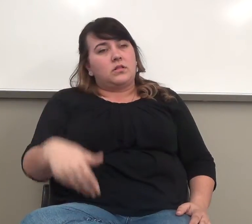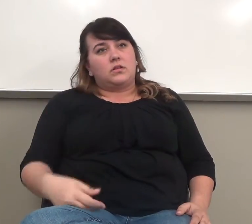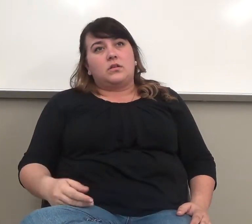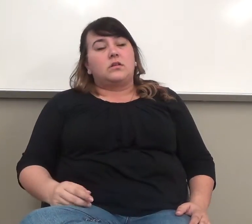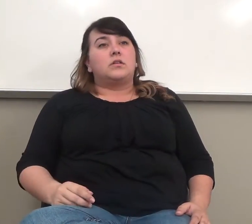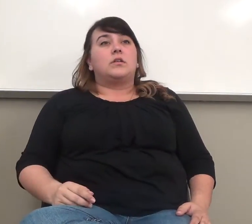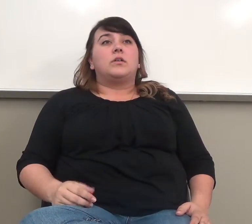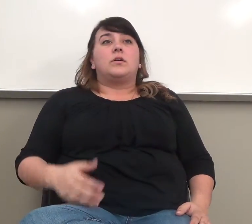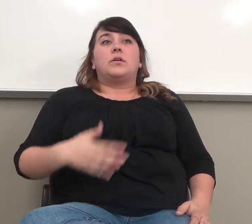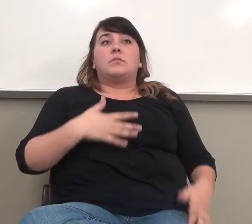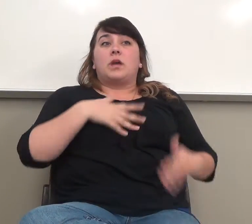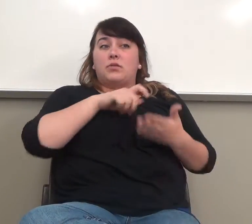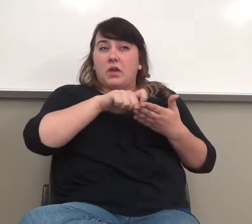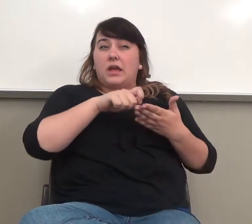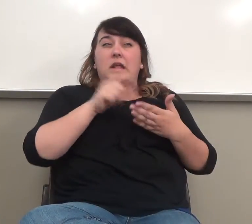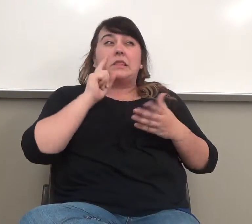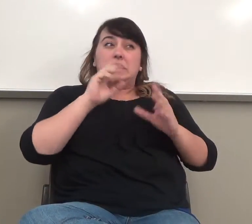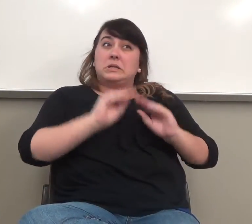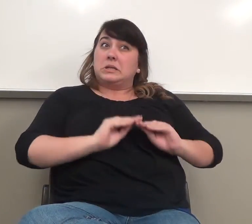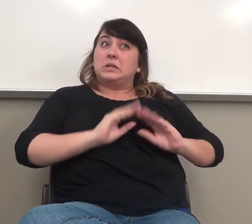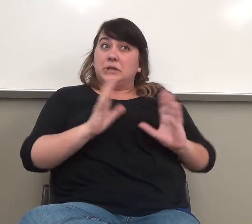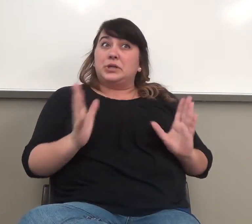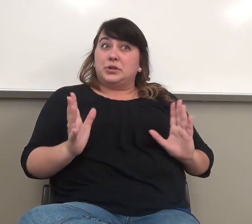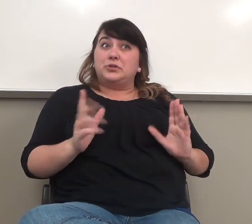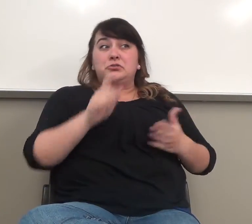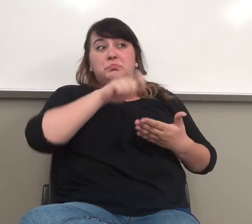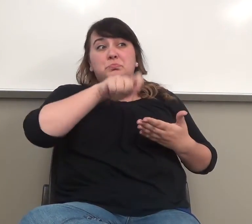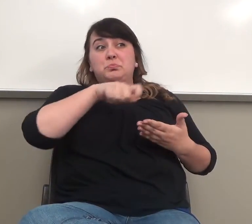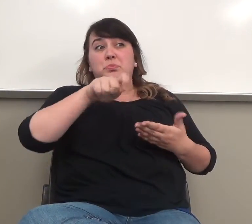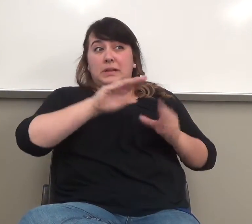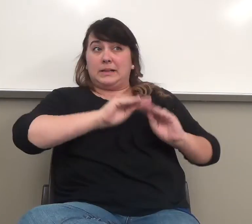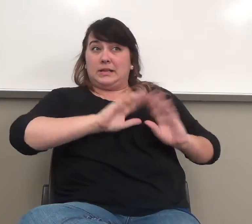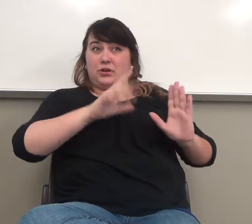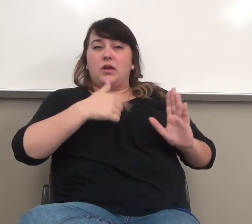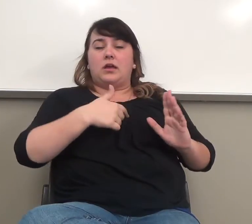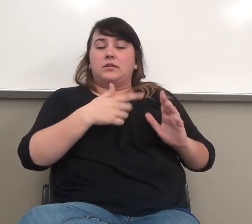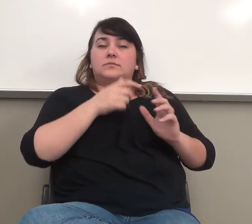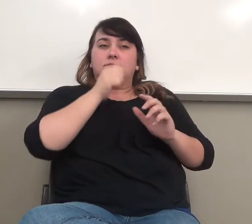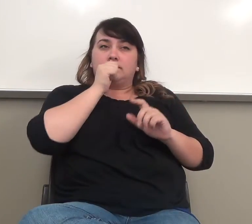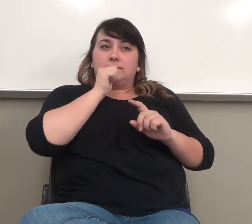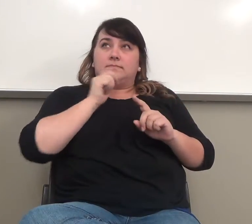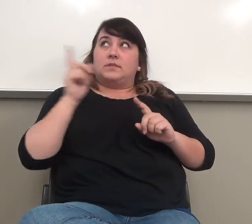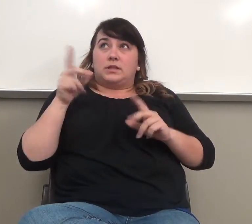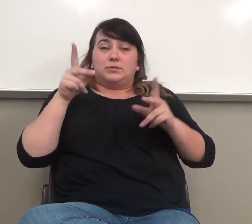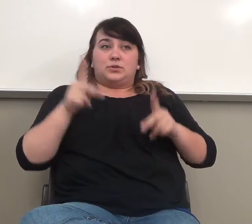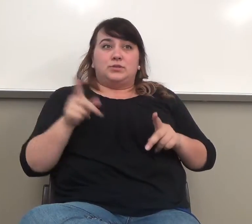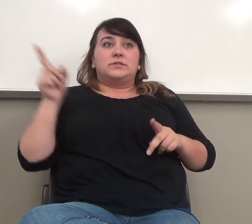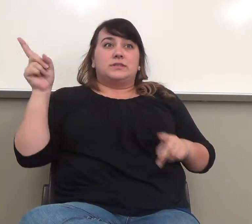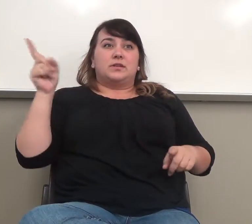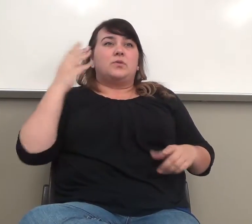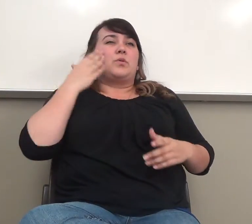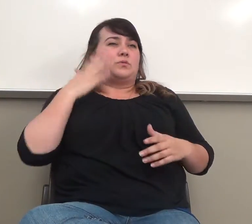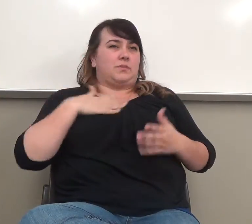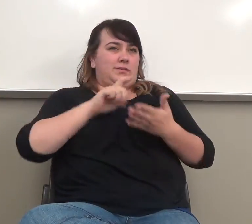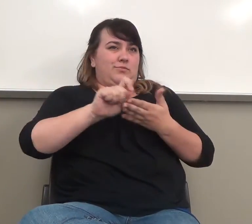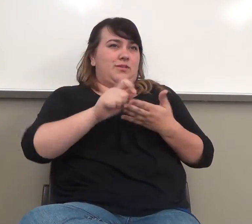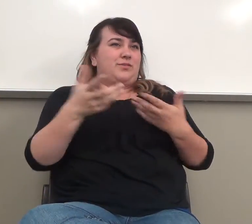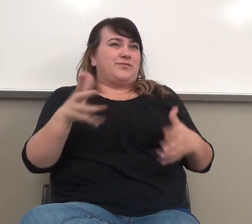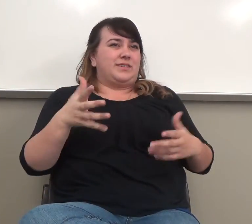writing is fairly clear. try to, in fact, this person knows me. I don't think this is my writing.